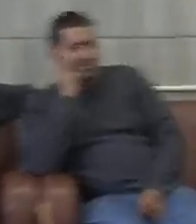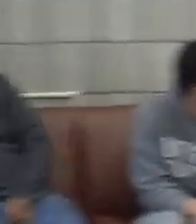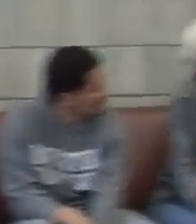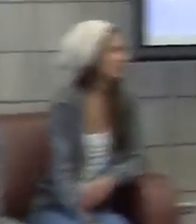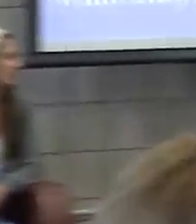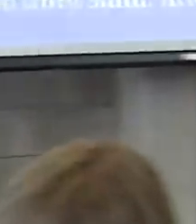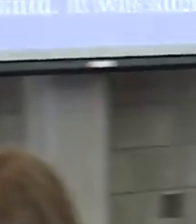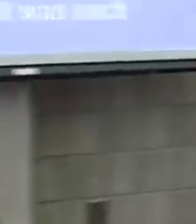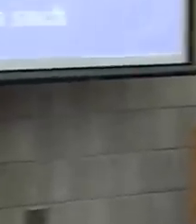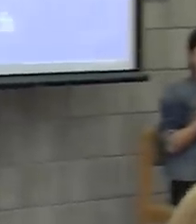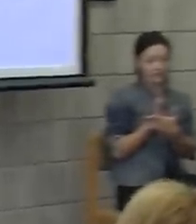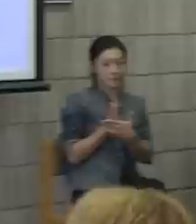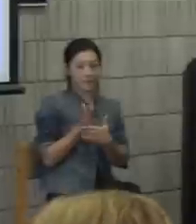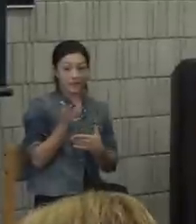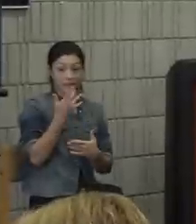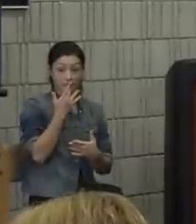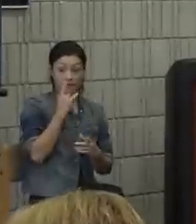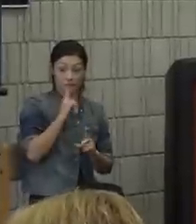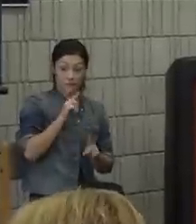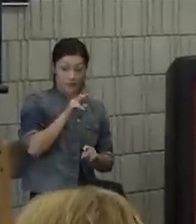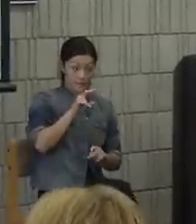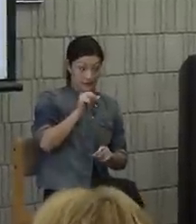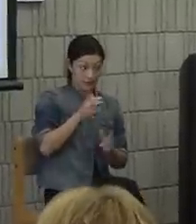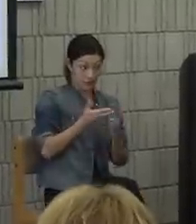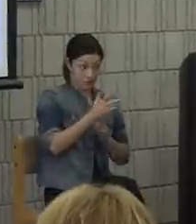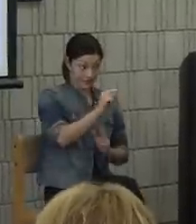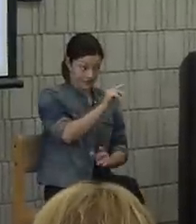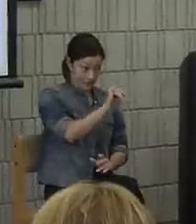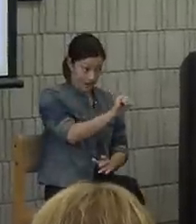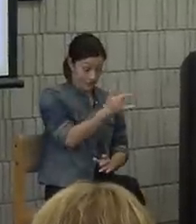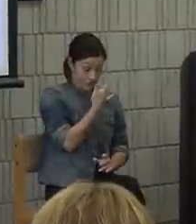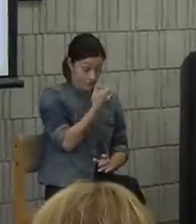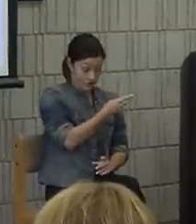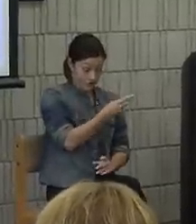So, you would rather order a pizza through your TTY relay than video relay?